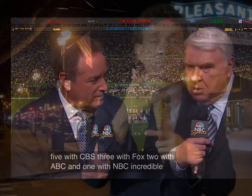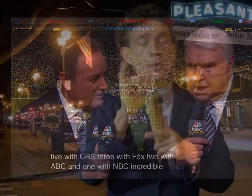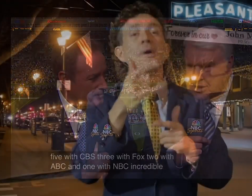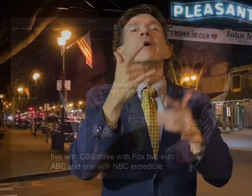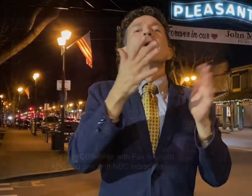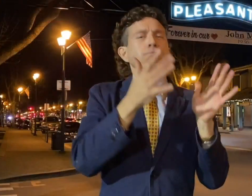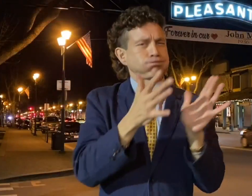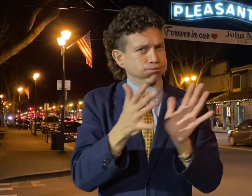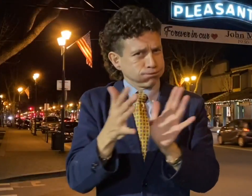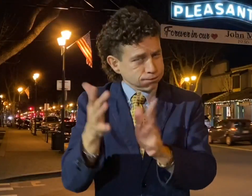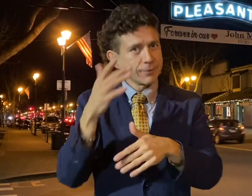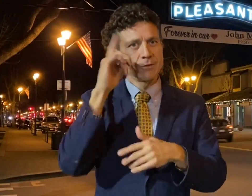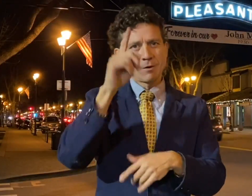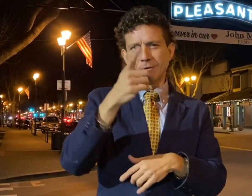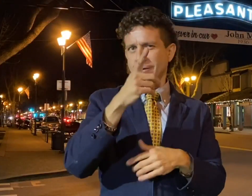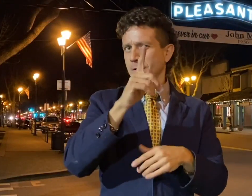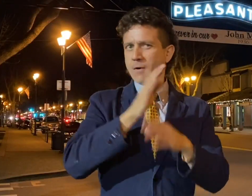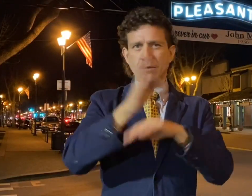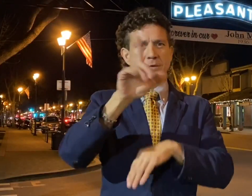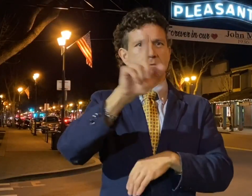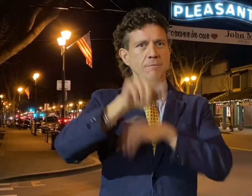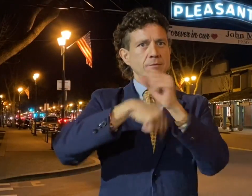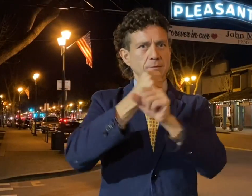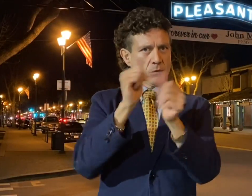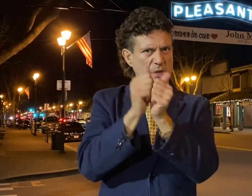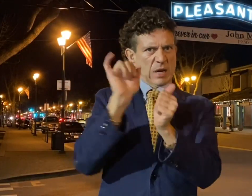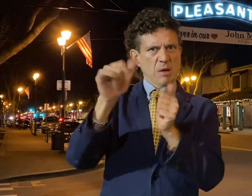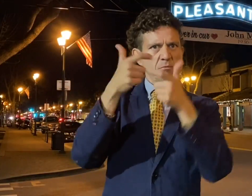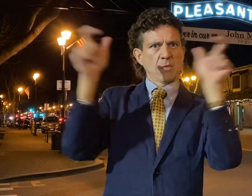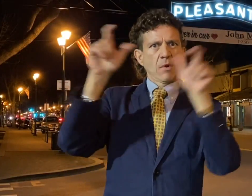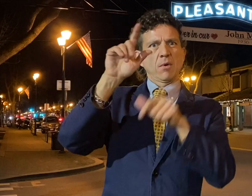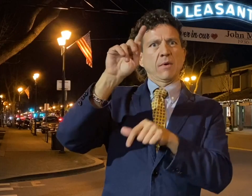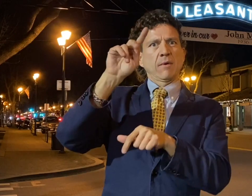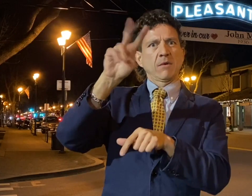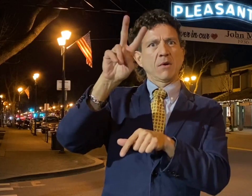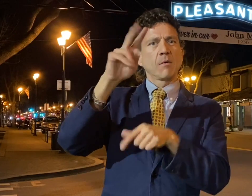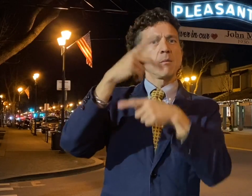John continued his broadcasting career for over 21 years in network television.